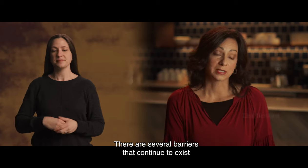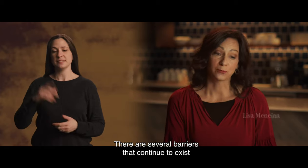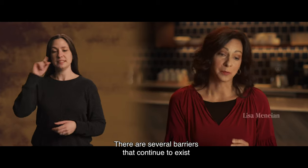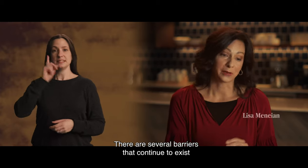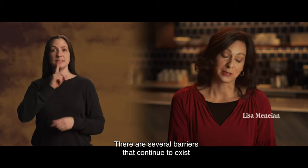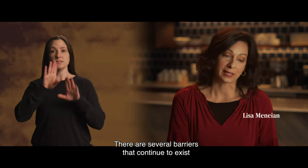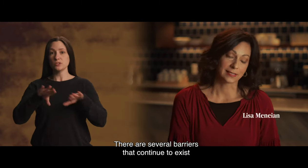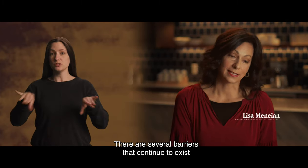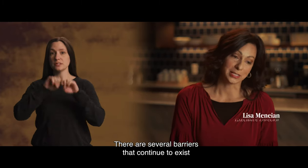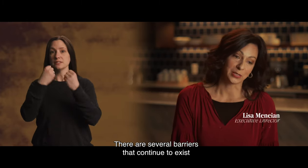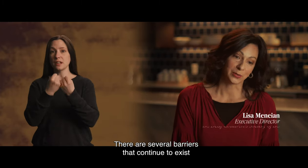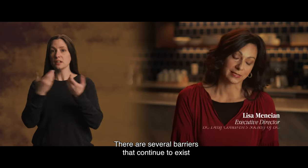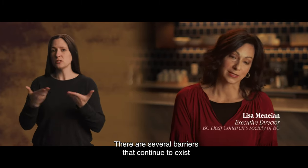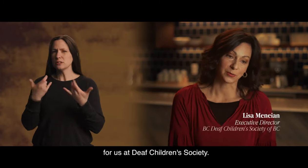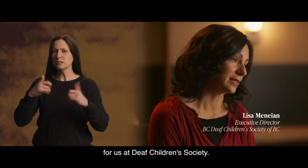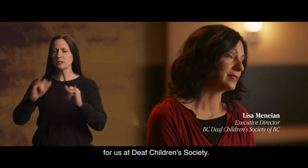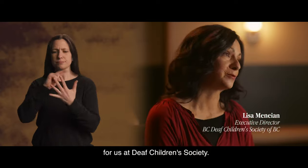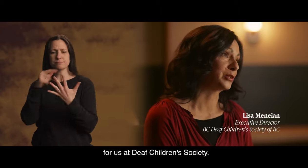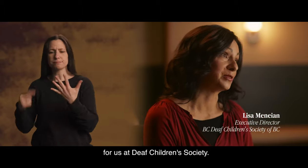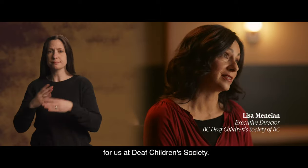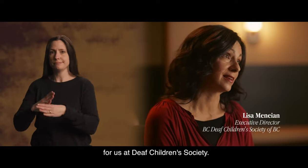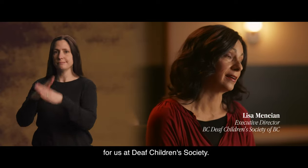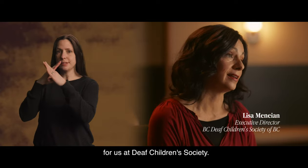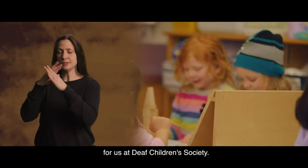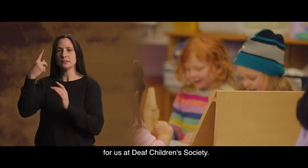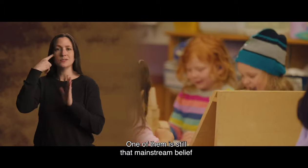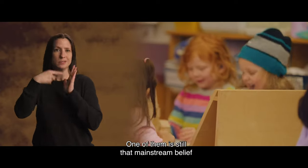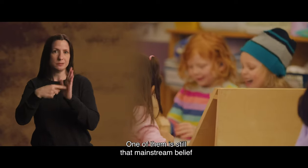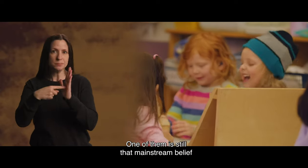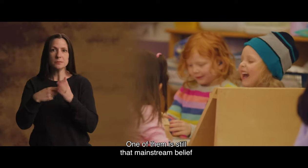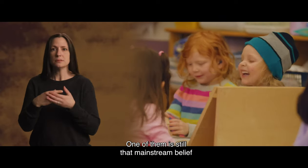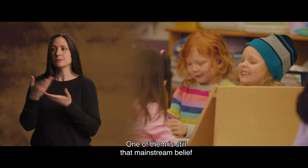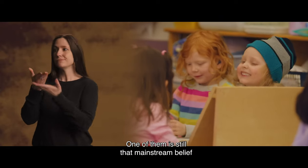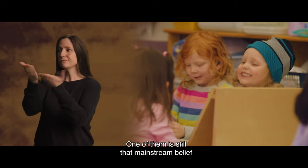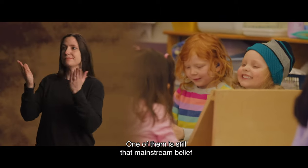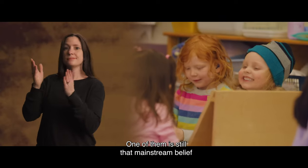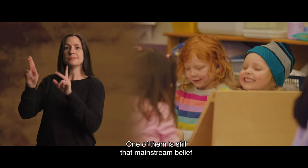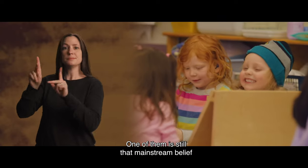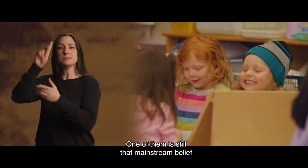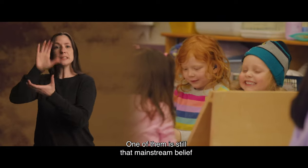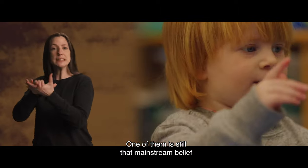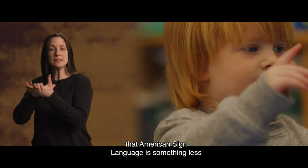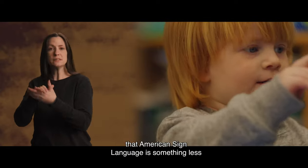There are several barriers that continue to exist for us at Deaf Children's Society. One of them is still that mainstream belief that